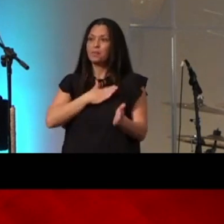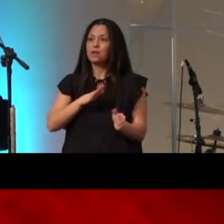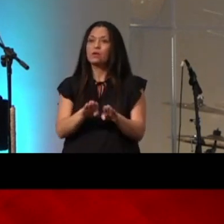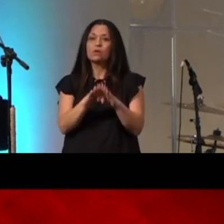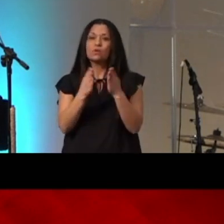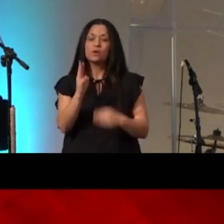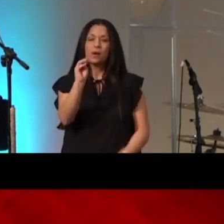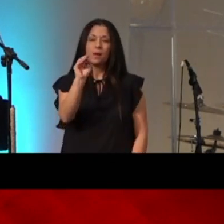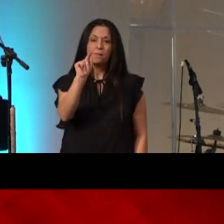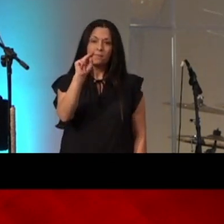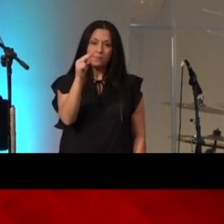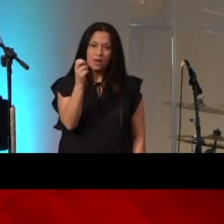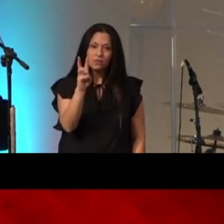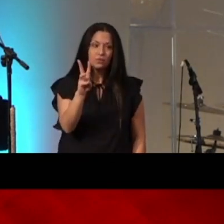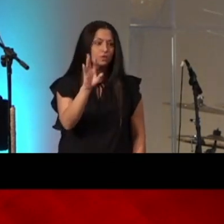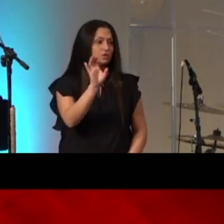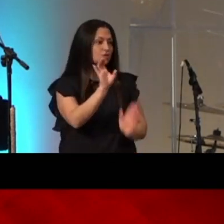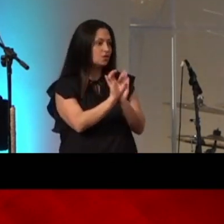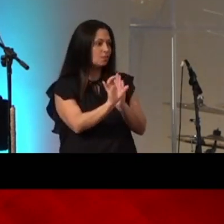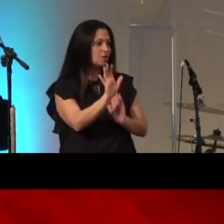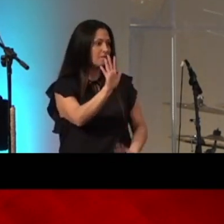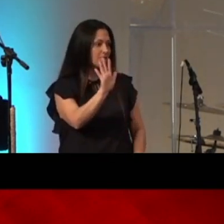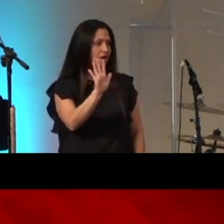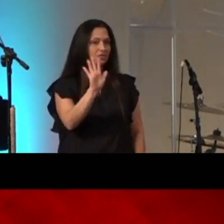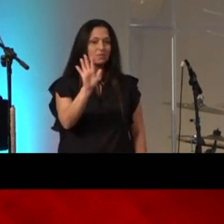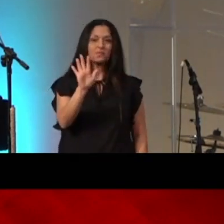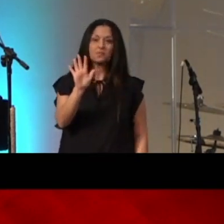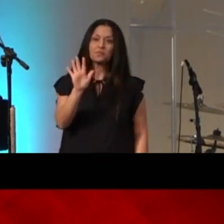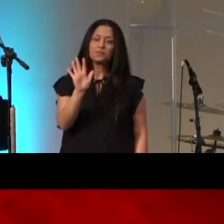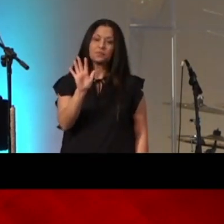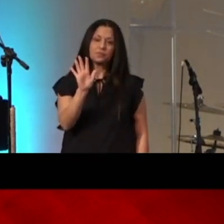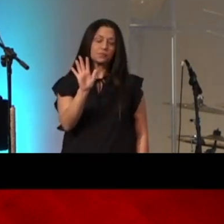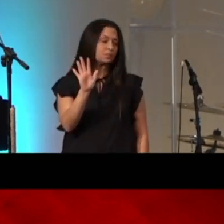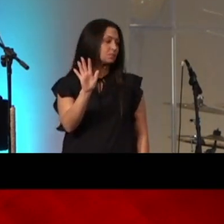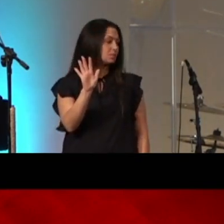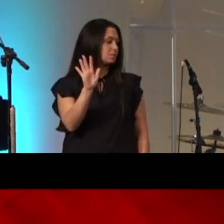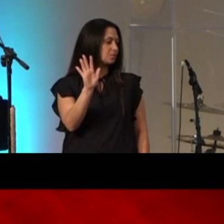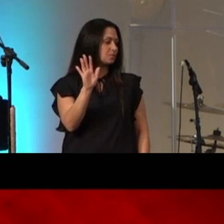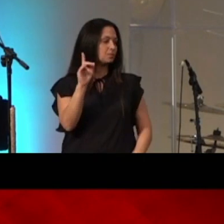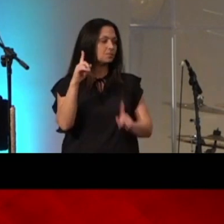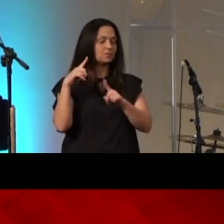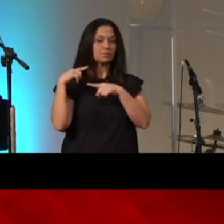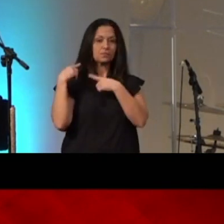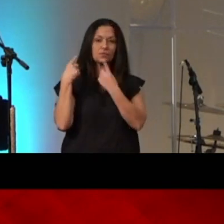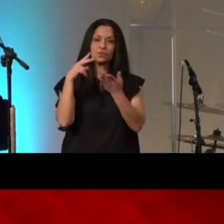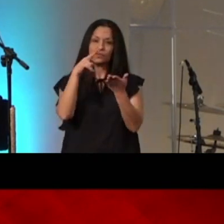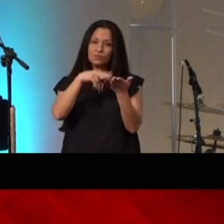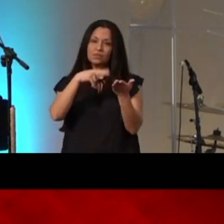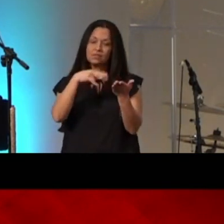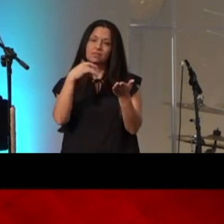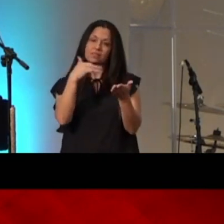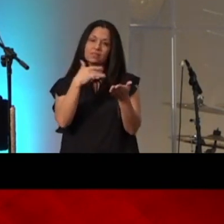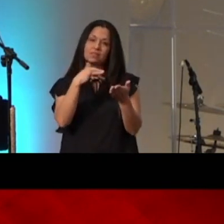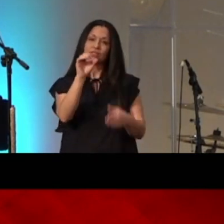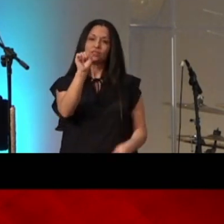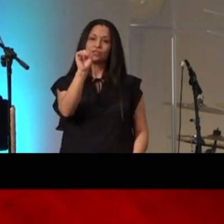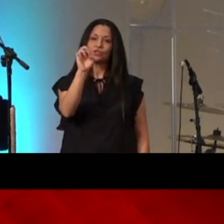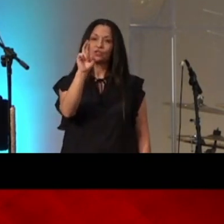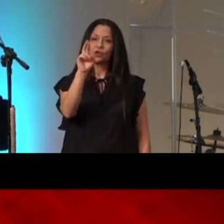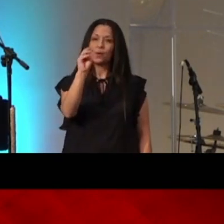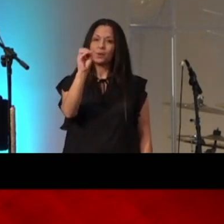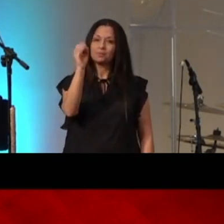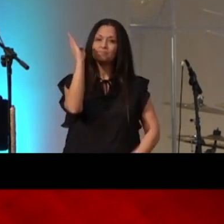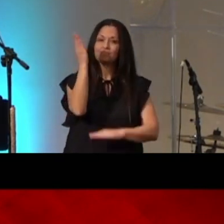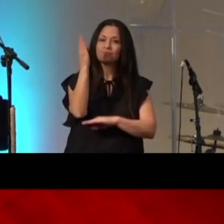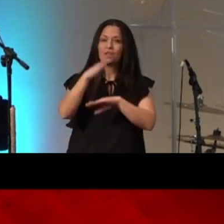me to matthew chapter 5 uh this year we've been going through the sermon on the mount which is matthew chapters 5